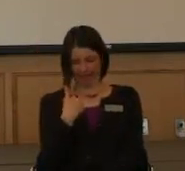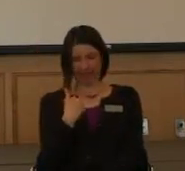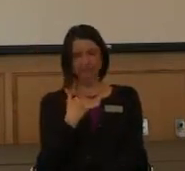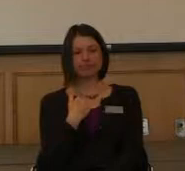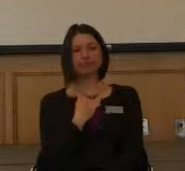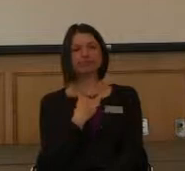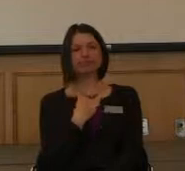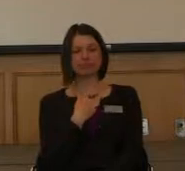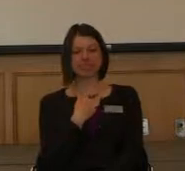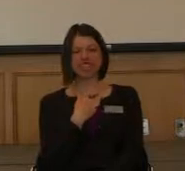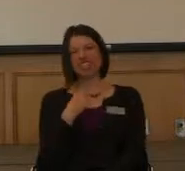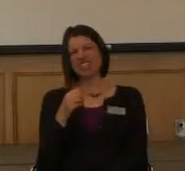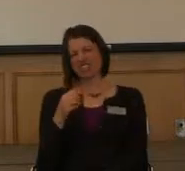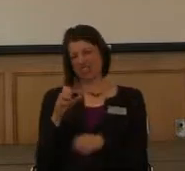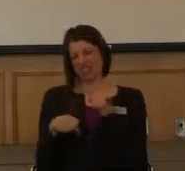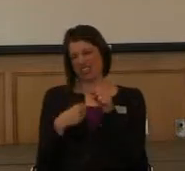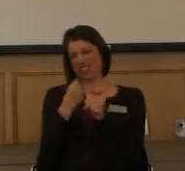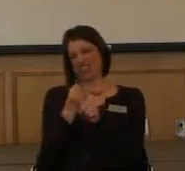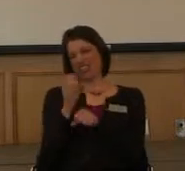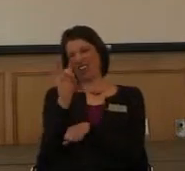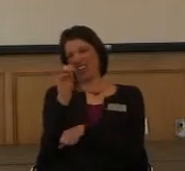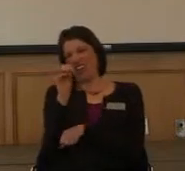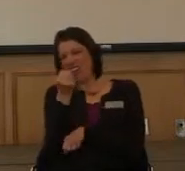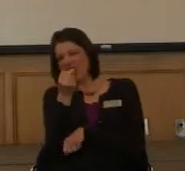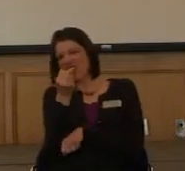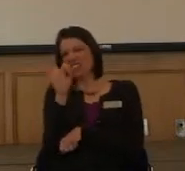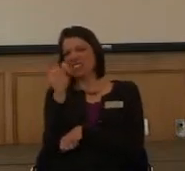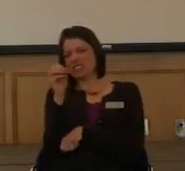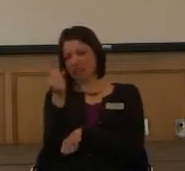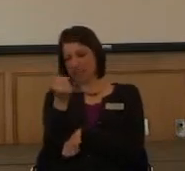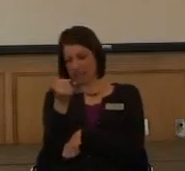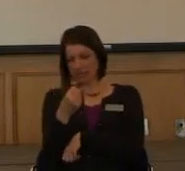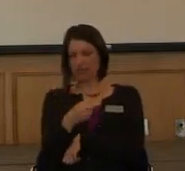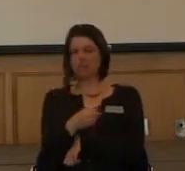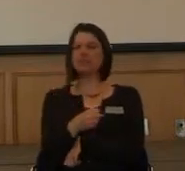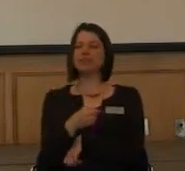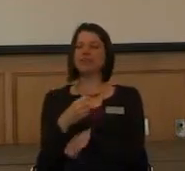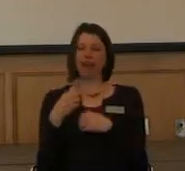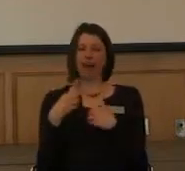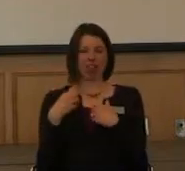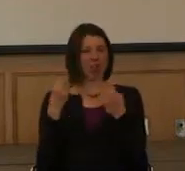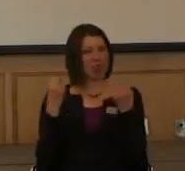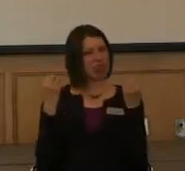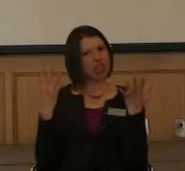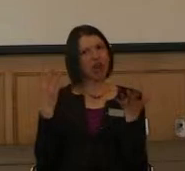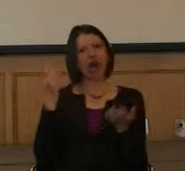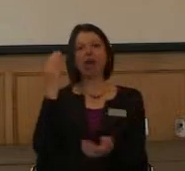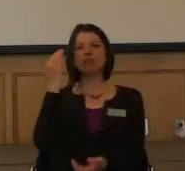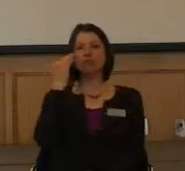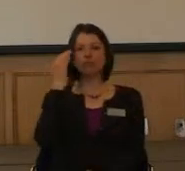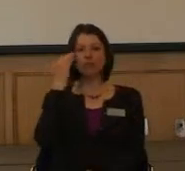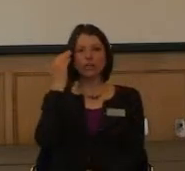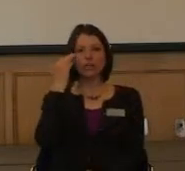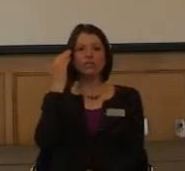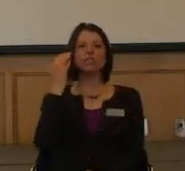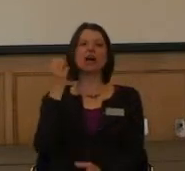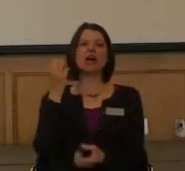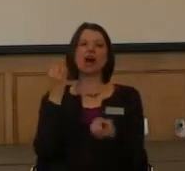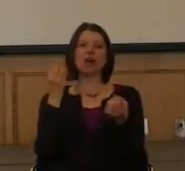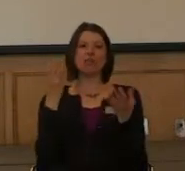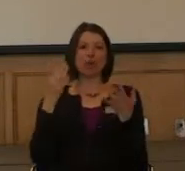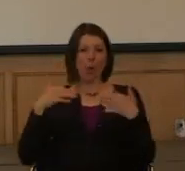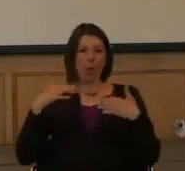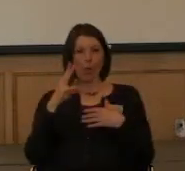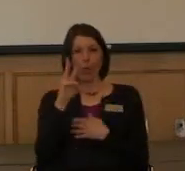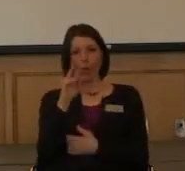talking late 80s, early 90s. There was a lot of awareness of wildlife poaching going